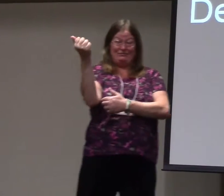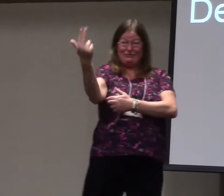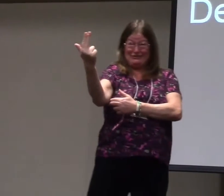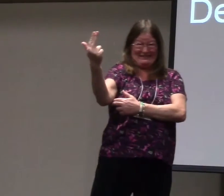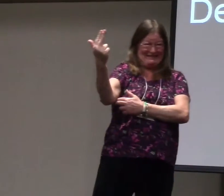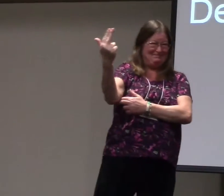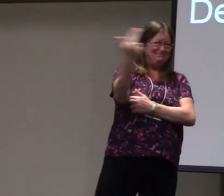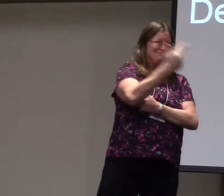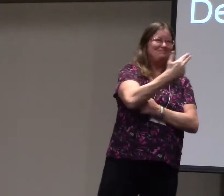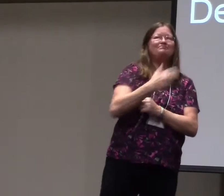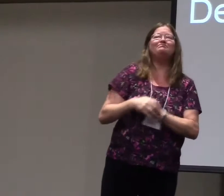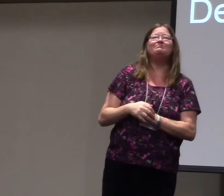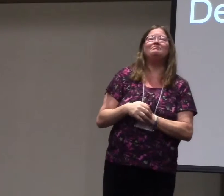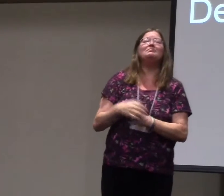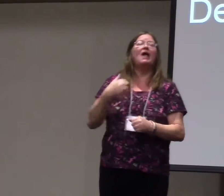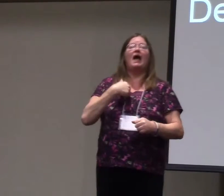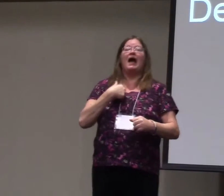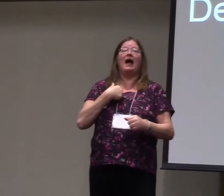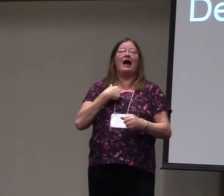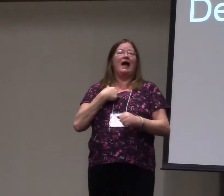I graduated from Cordy for 2013.